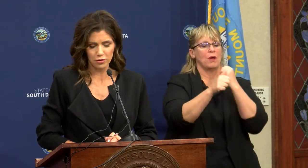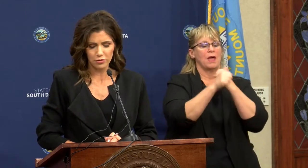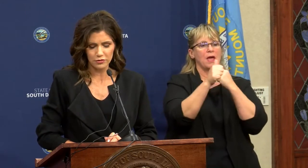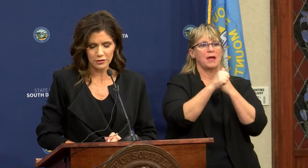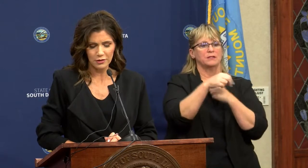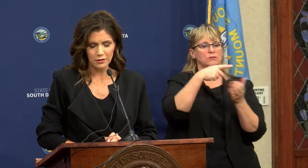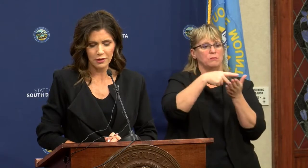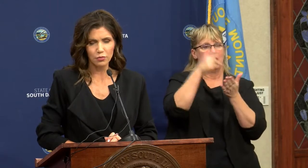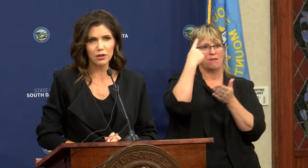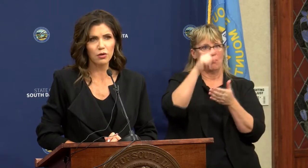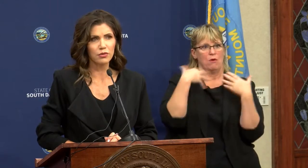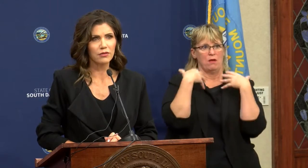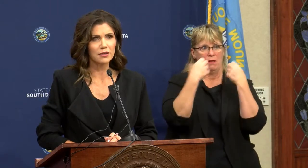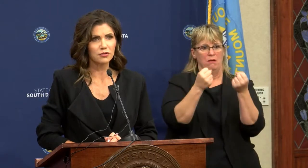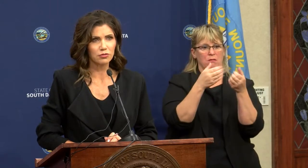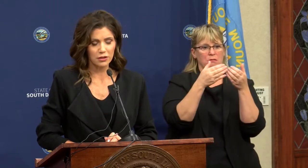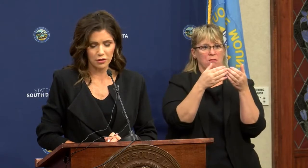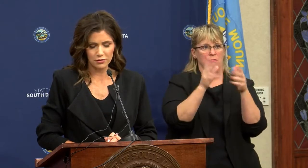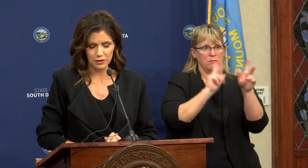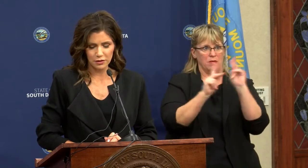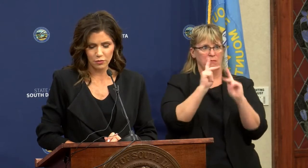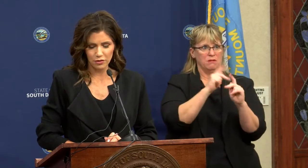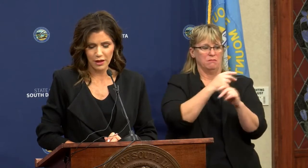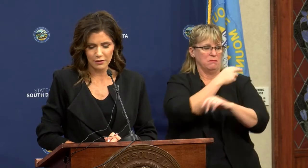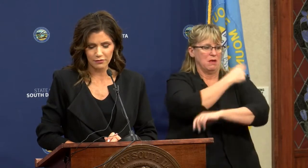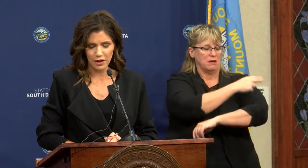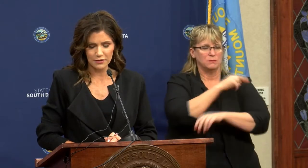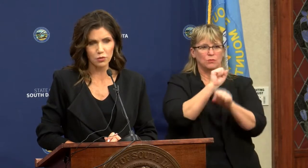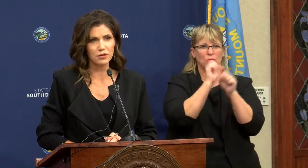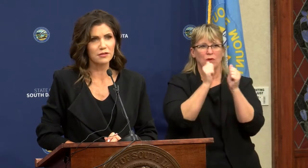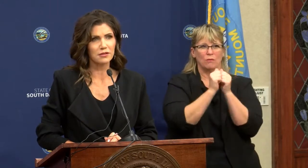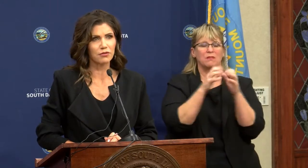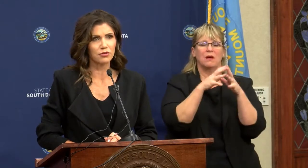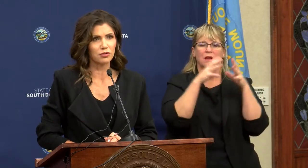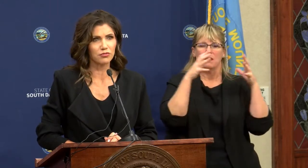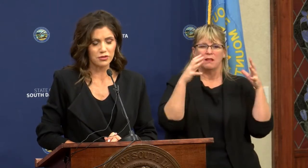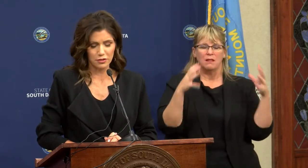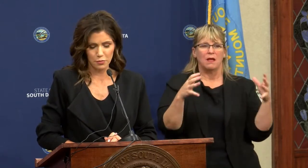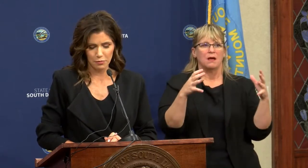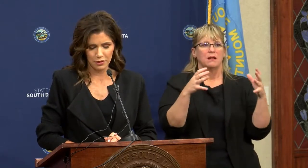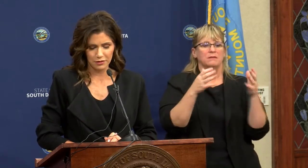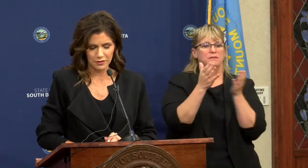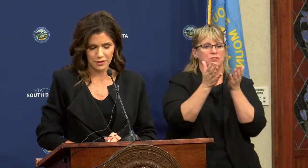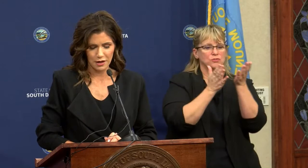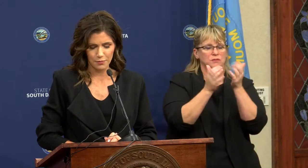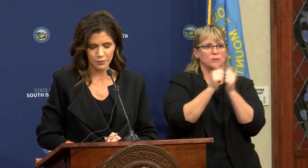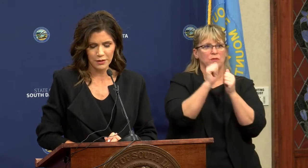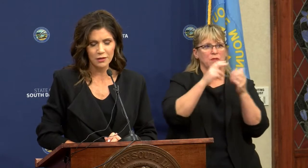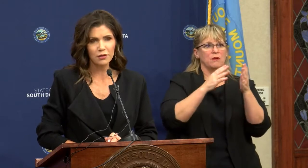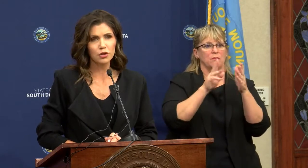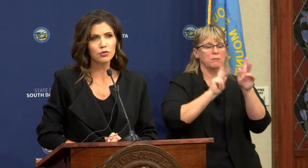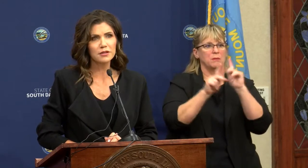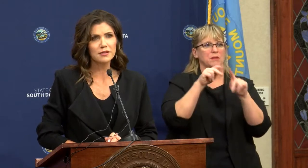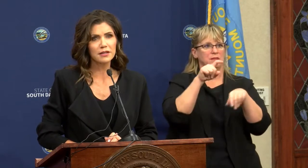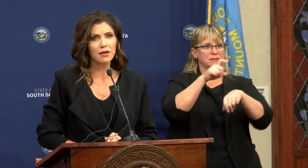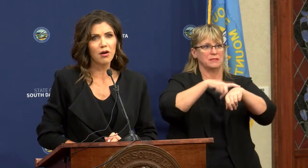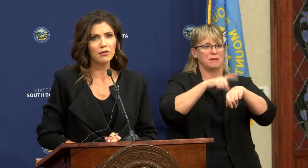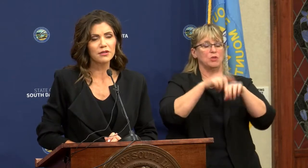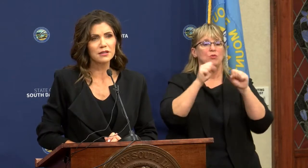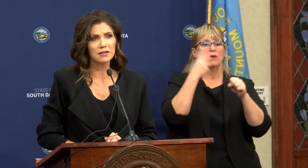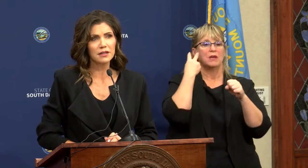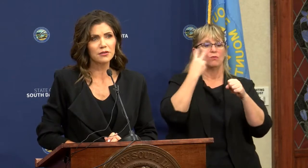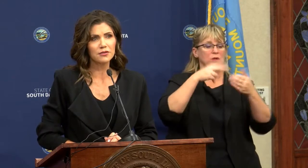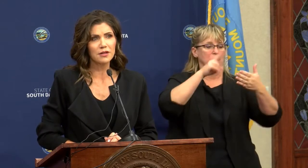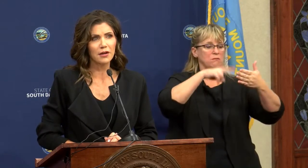health care workers. We know that they certainly are dealing with a lot of consequences of their service to the public at this time. You can see